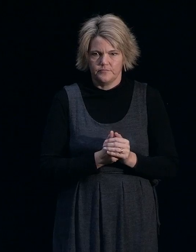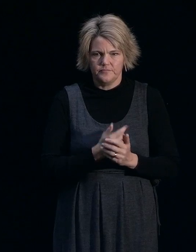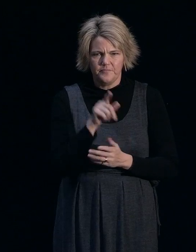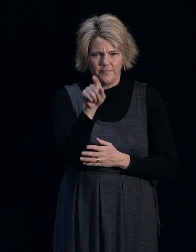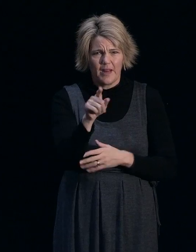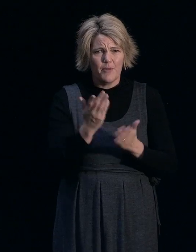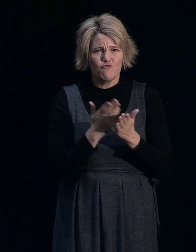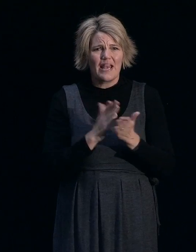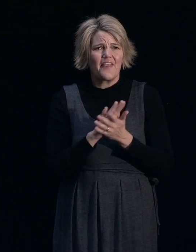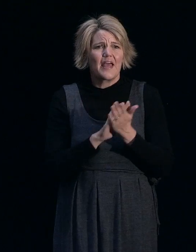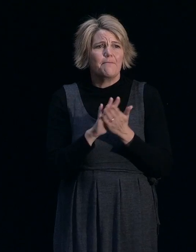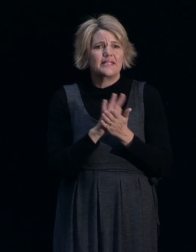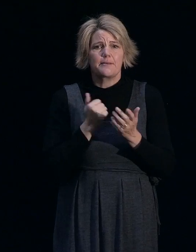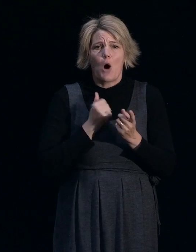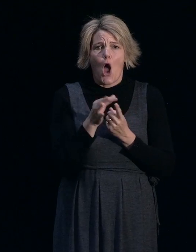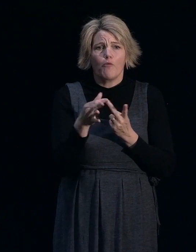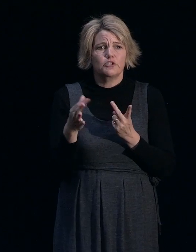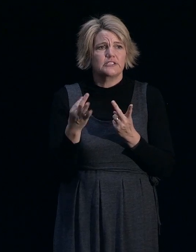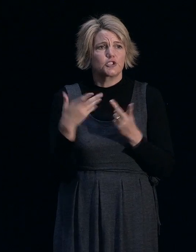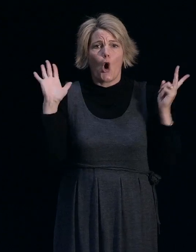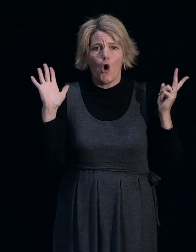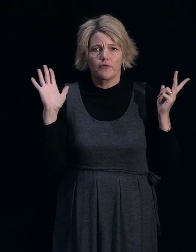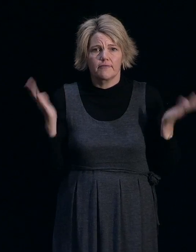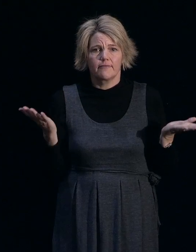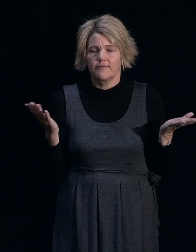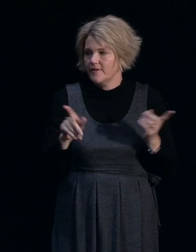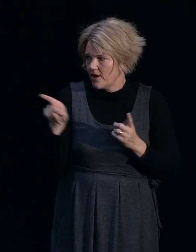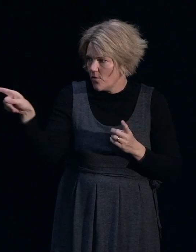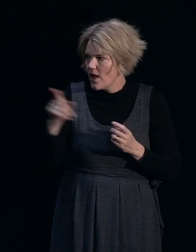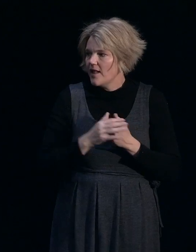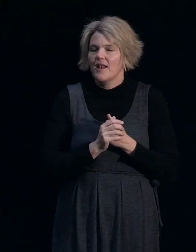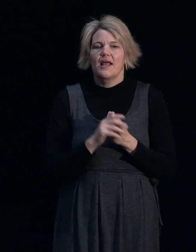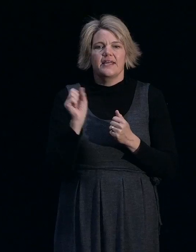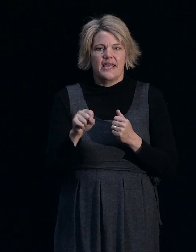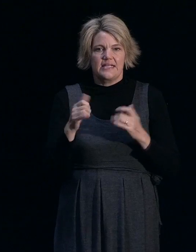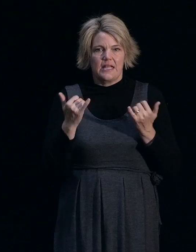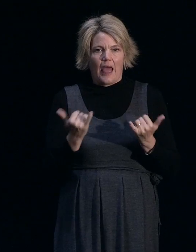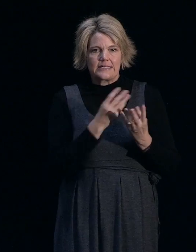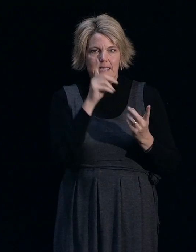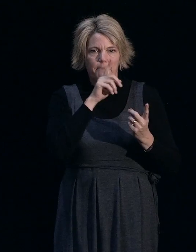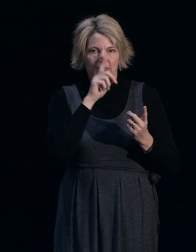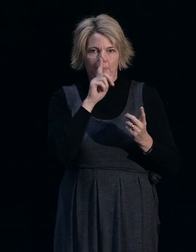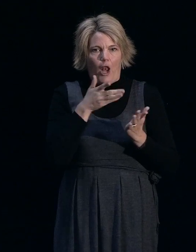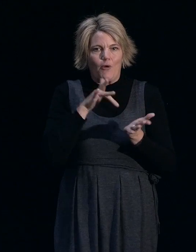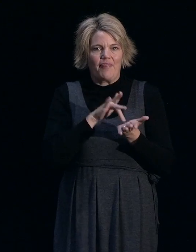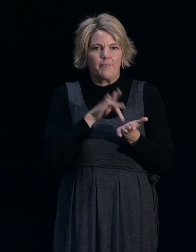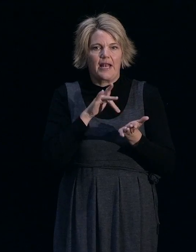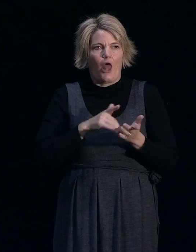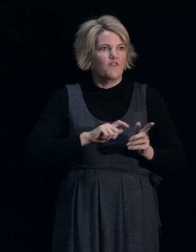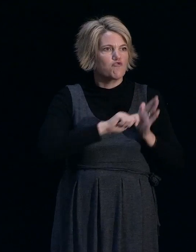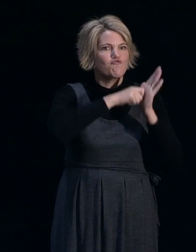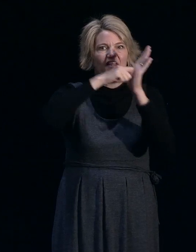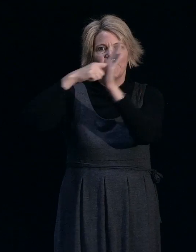using the floors later? Yep. So if there was intention, so we've got some people that are in the middle of a renovation and they've started ripping up carpet